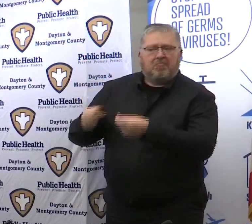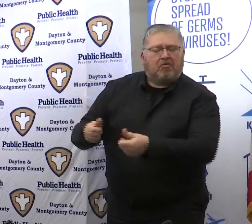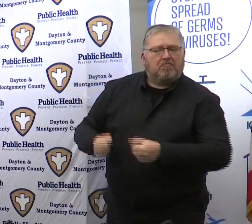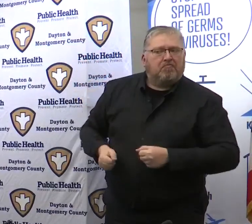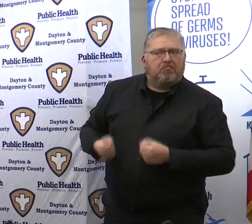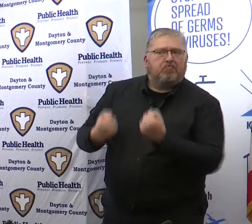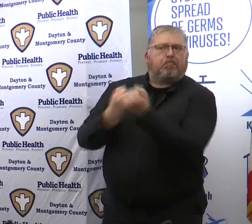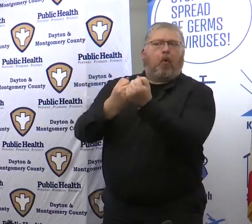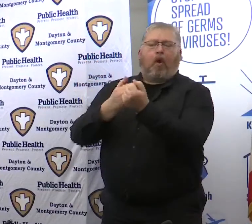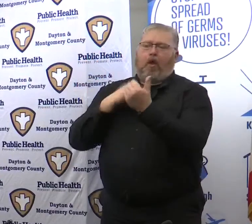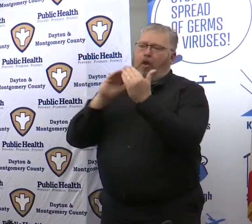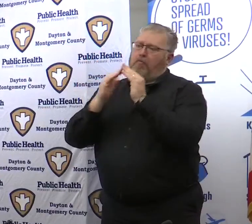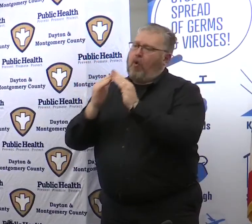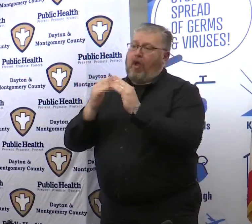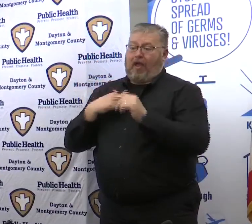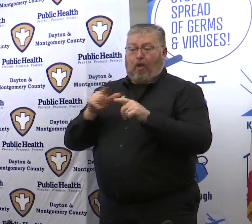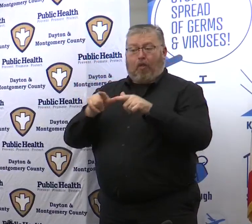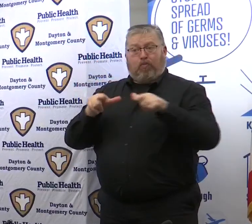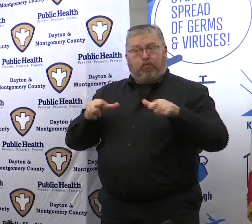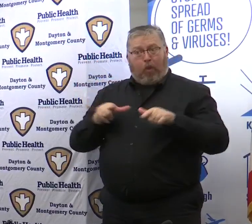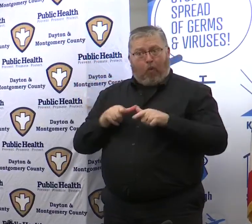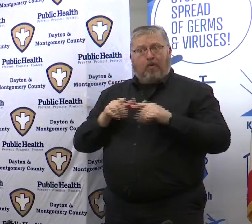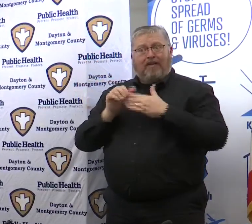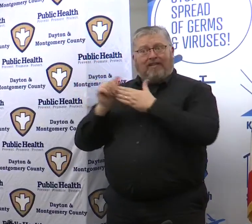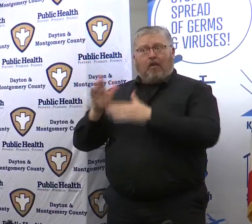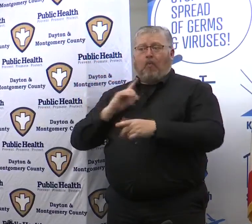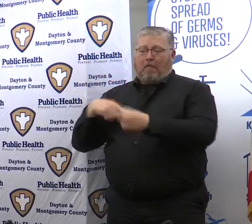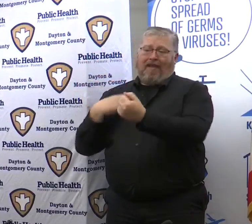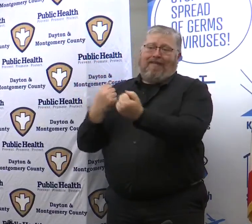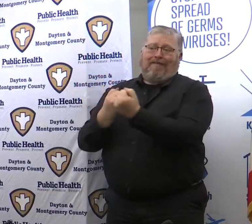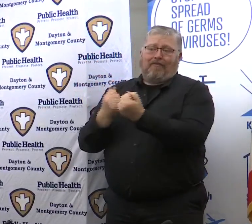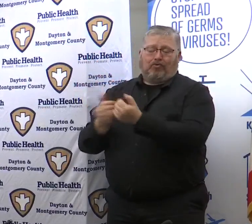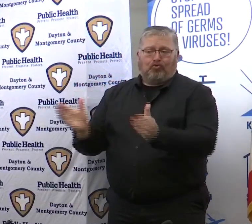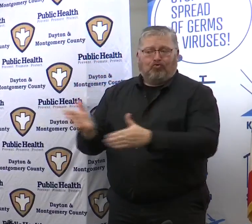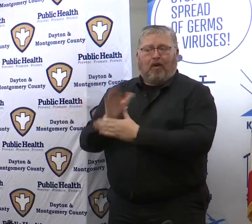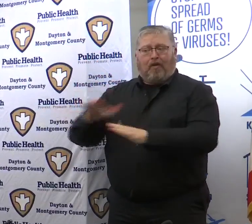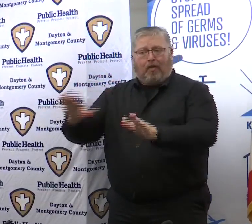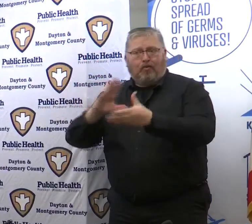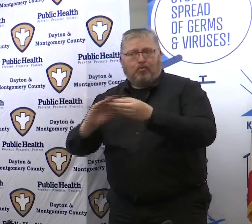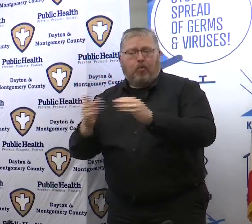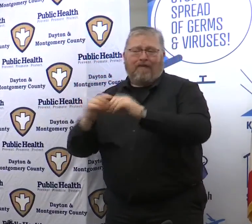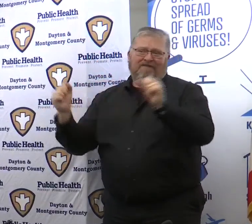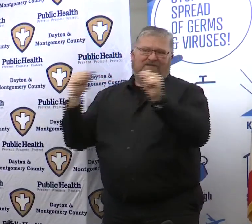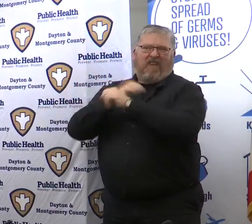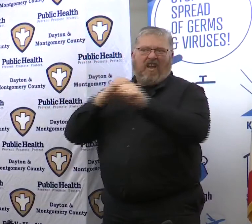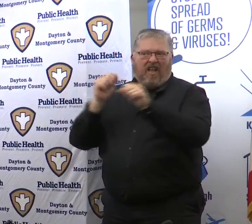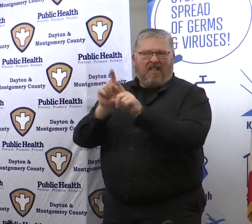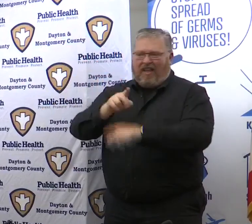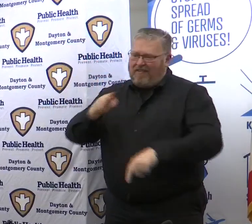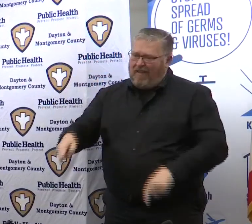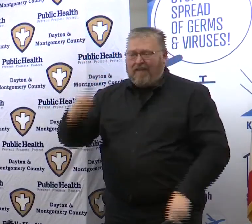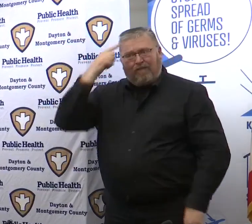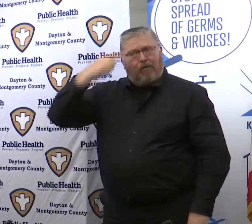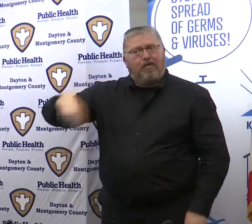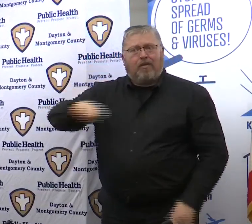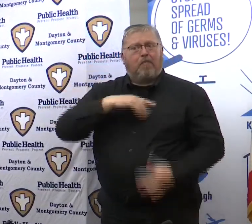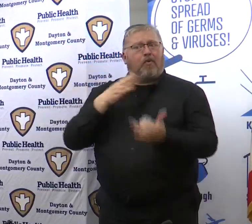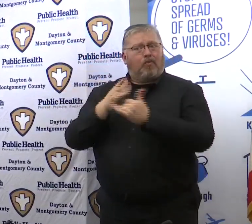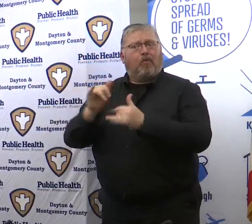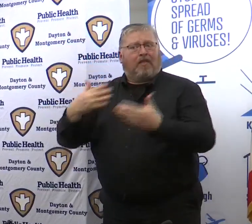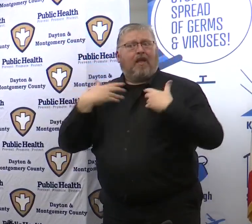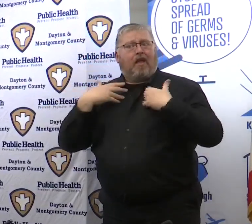and so our job as local elected officials is to advocate to share their stories and to fight like hell for them once we're through this health